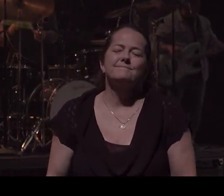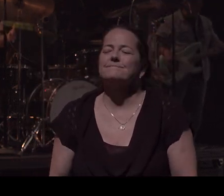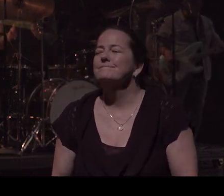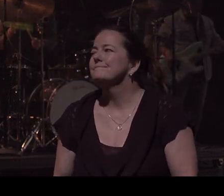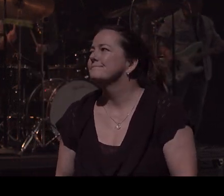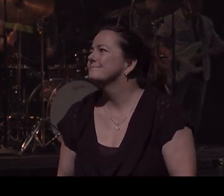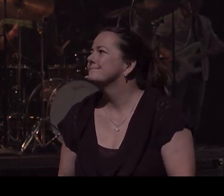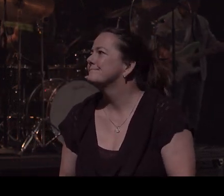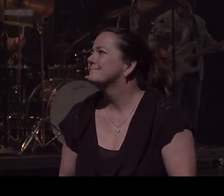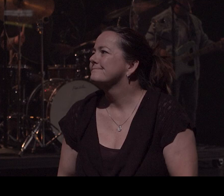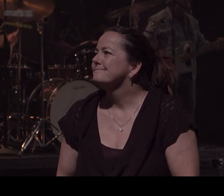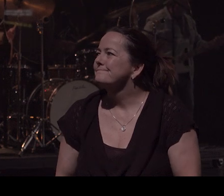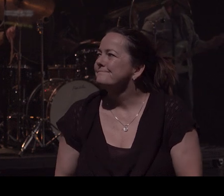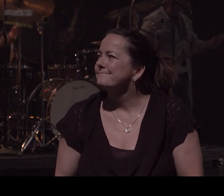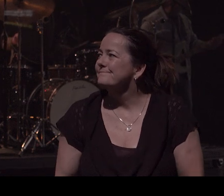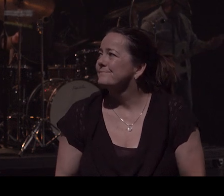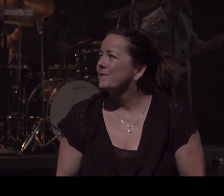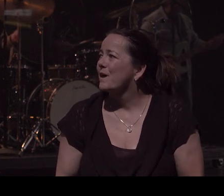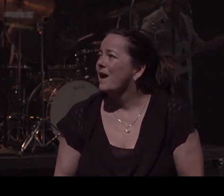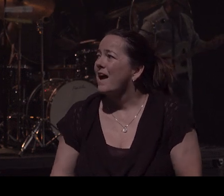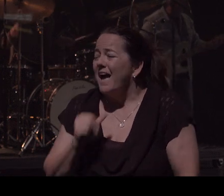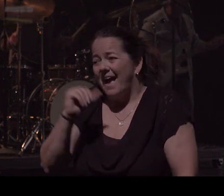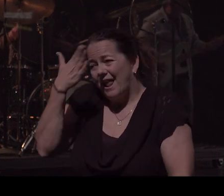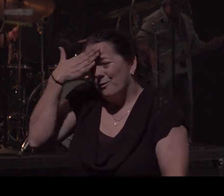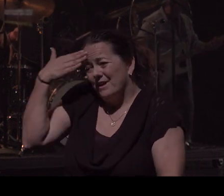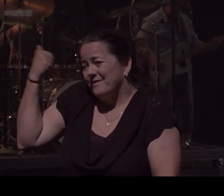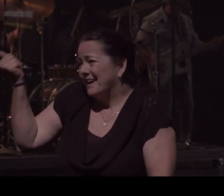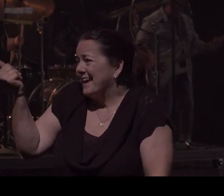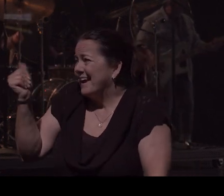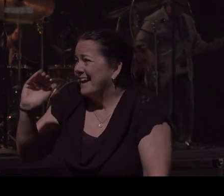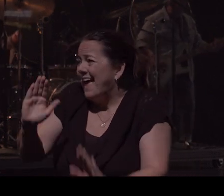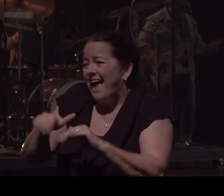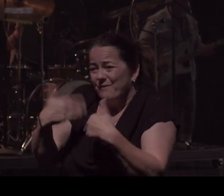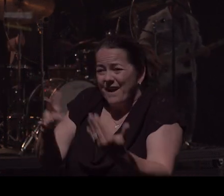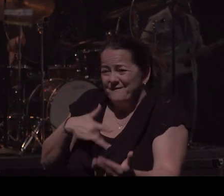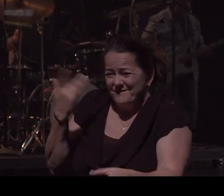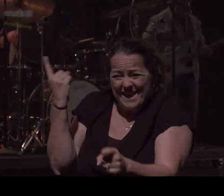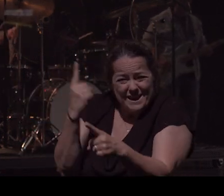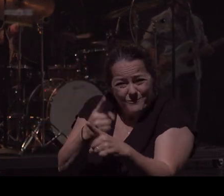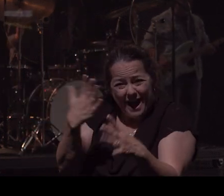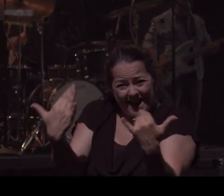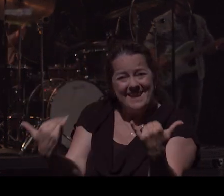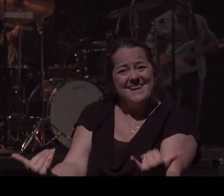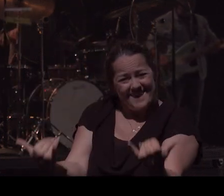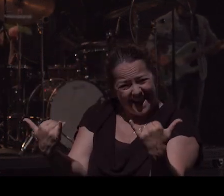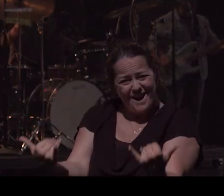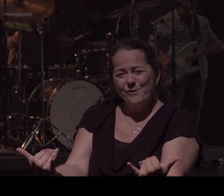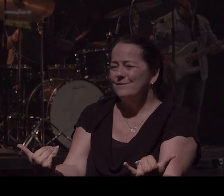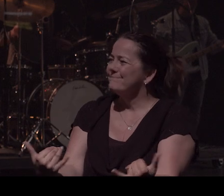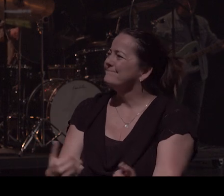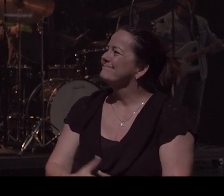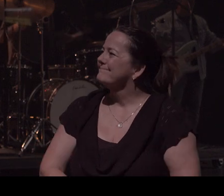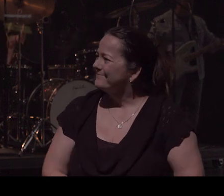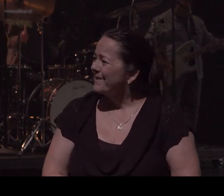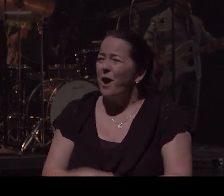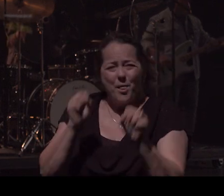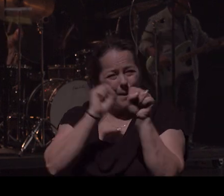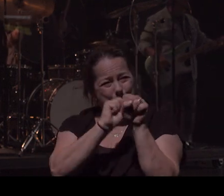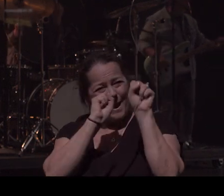And I don't wanna forget How I feel right now How the mountain top